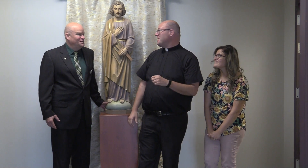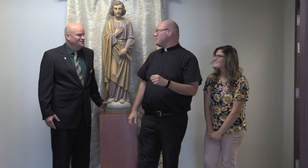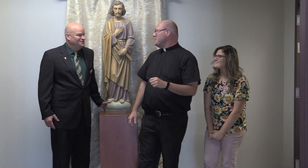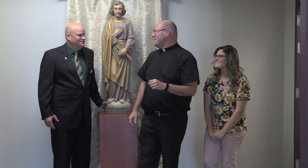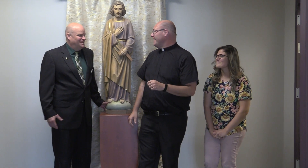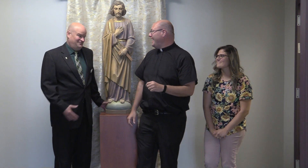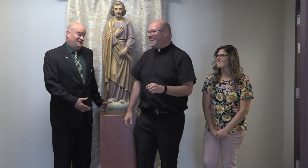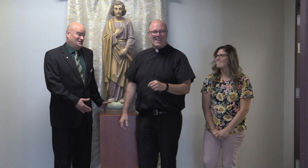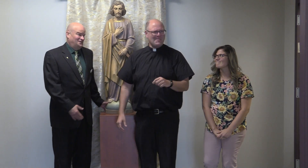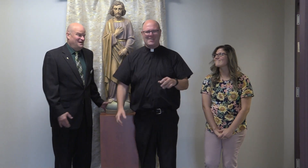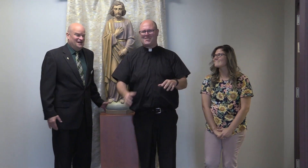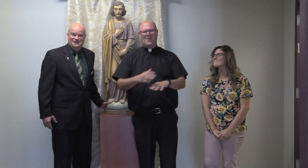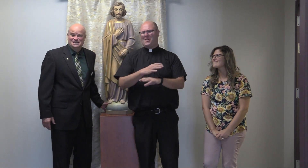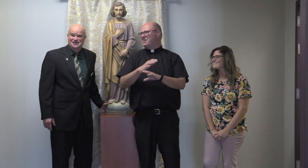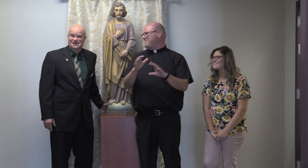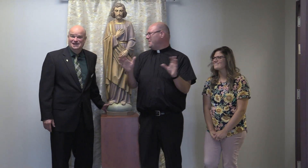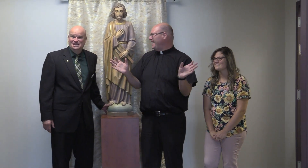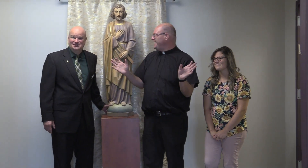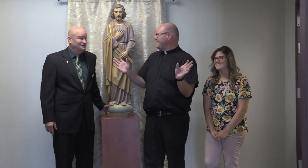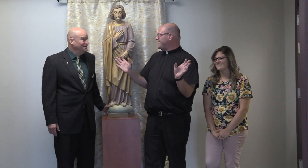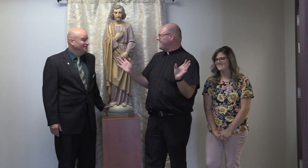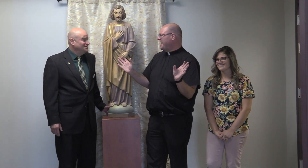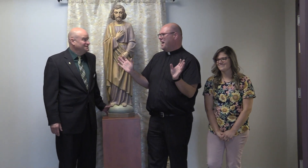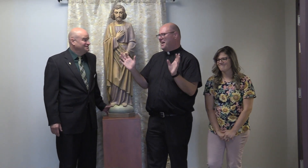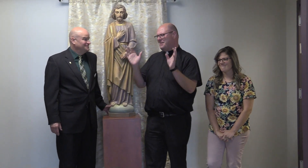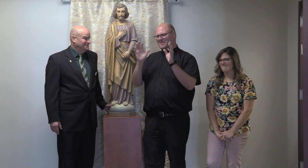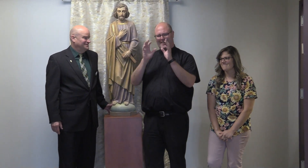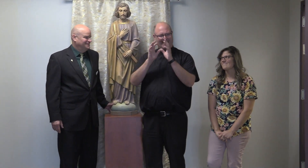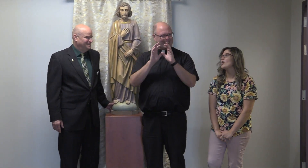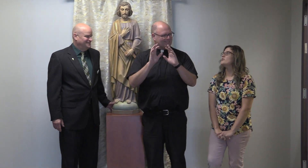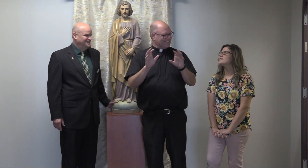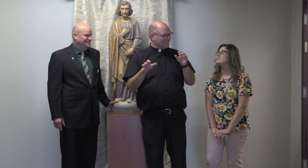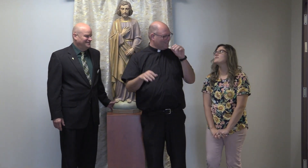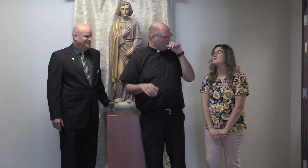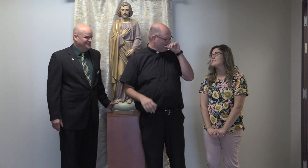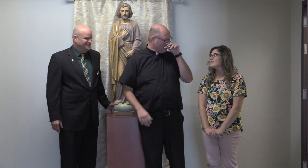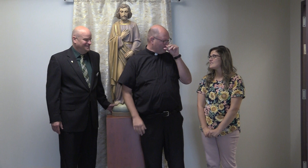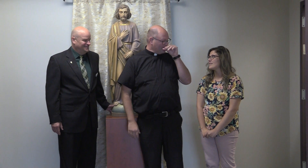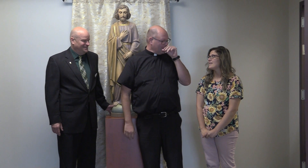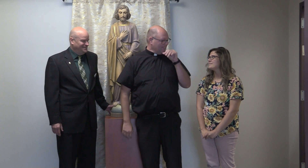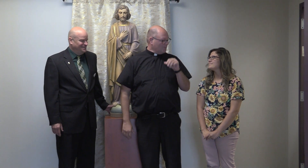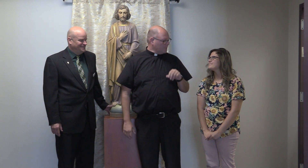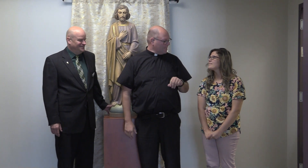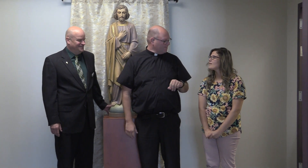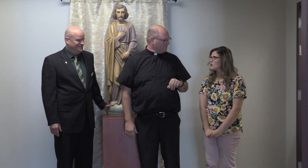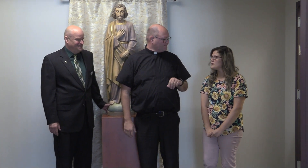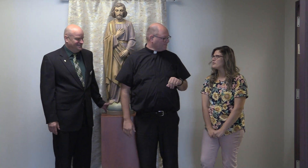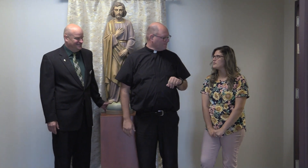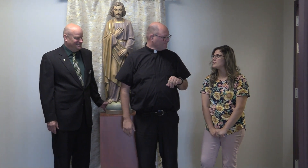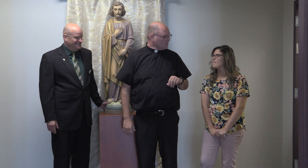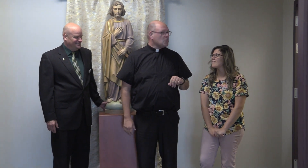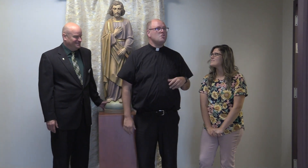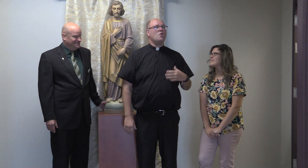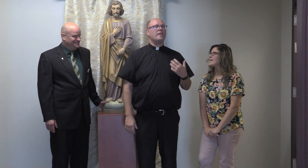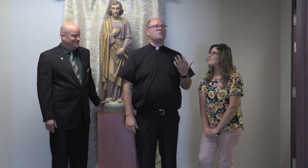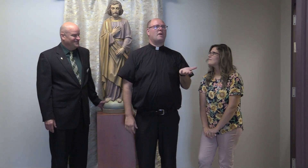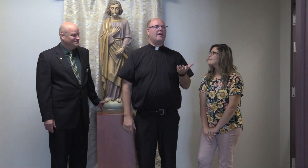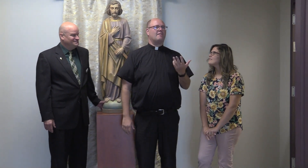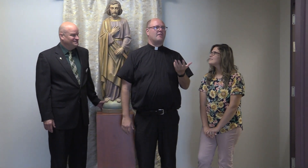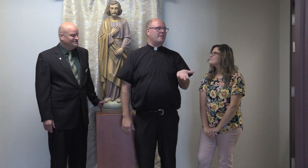asked to do it. It was horrible. Oh my gosh, it was just awful. using it today? What's that? Are you still using math today? No, that's why I have Renee